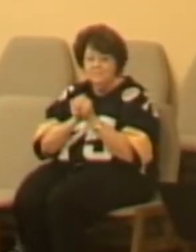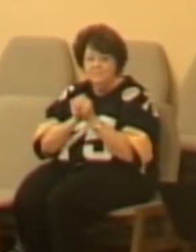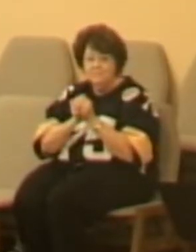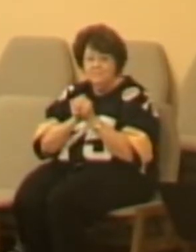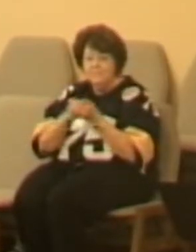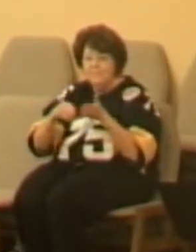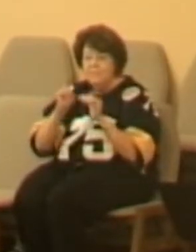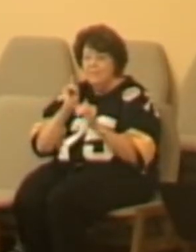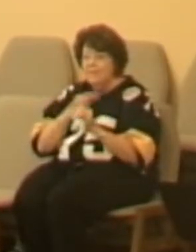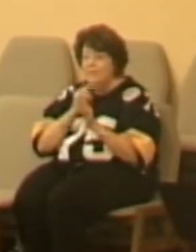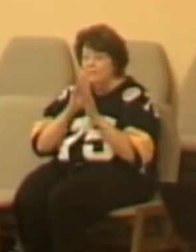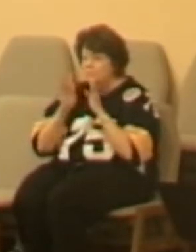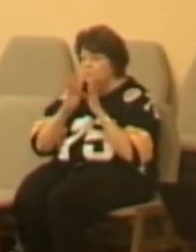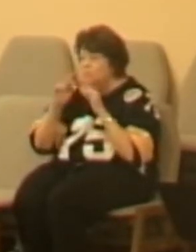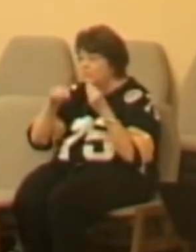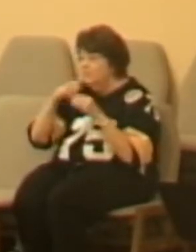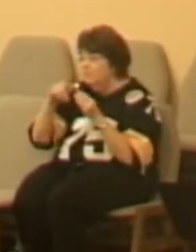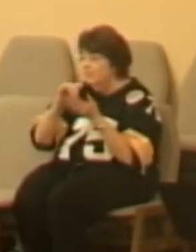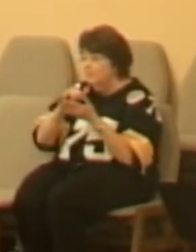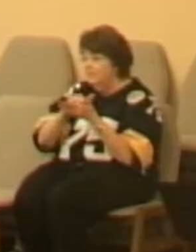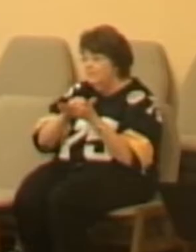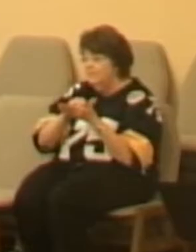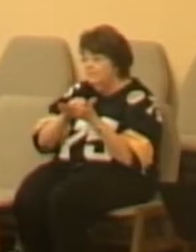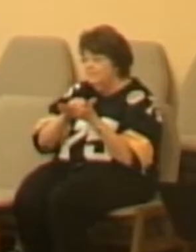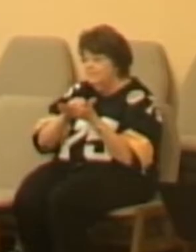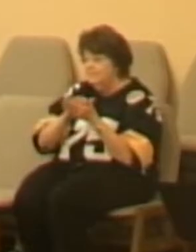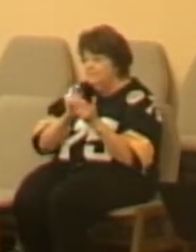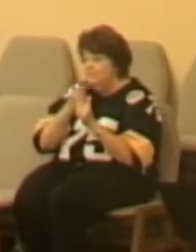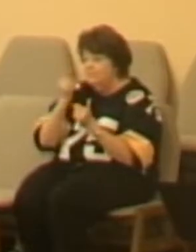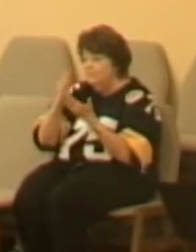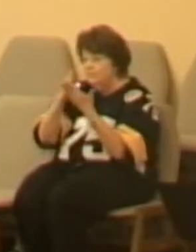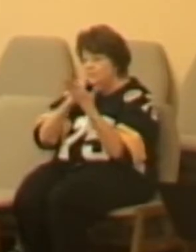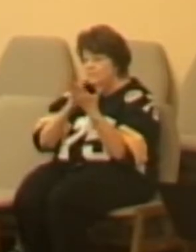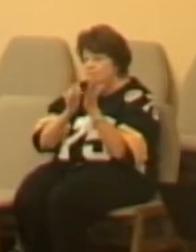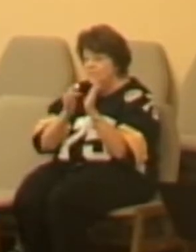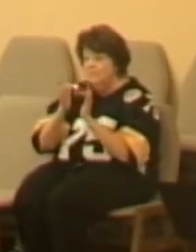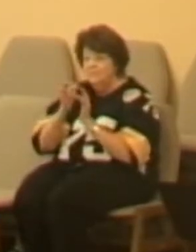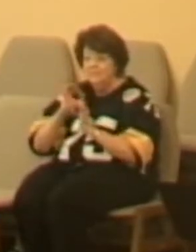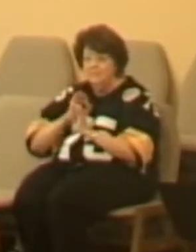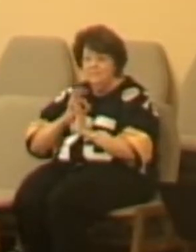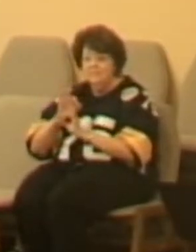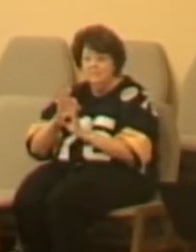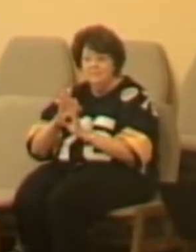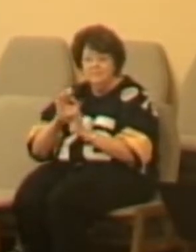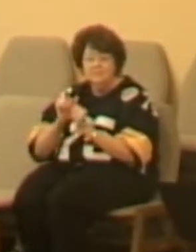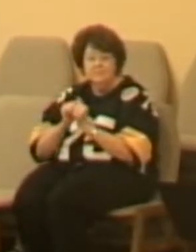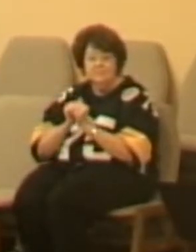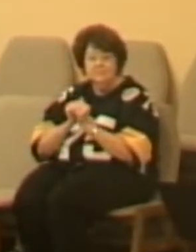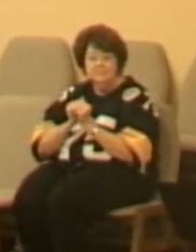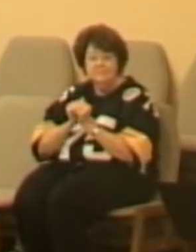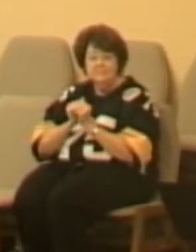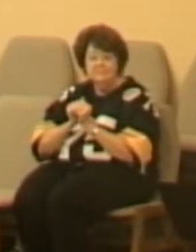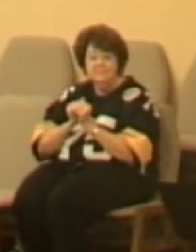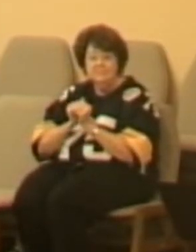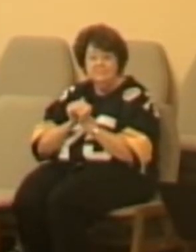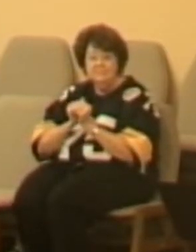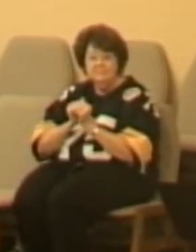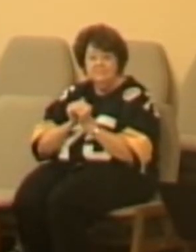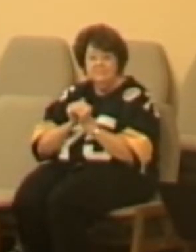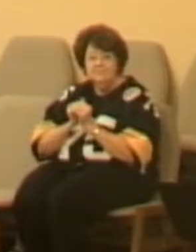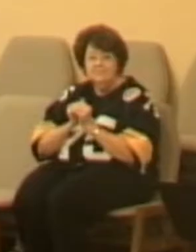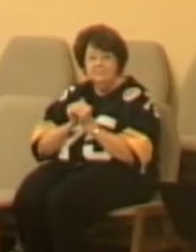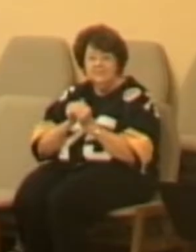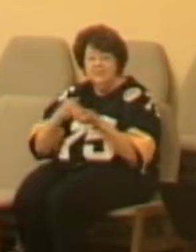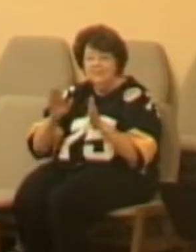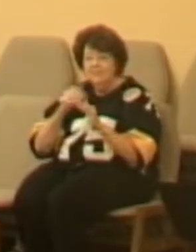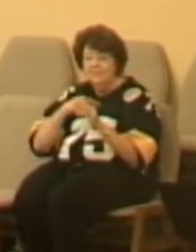part of the first sermon that Jesus preached a little bit this morning. I want to start at the end of it